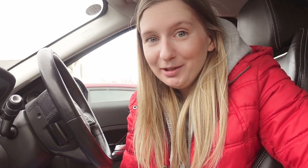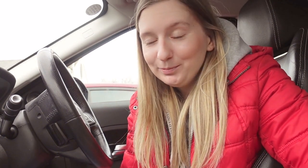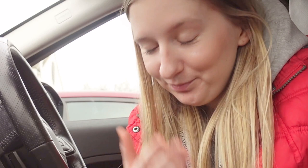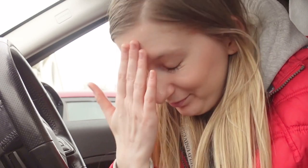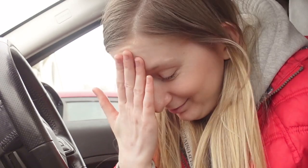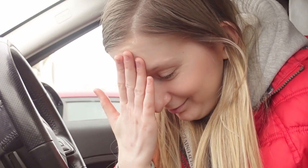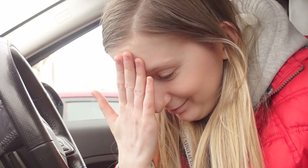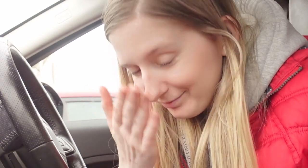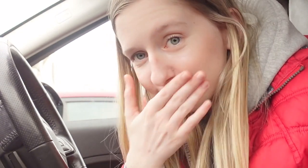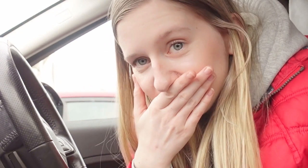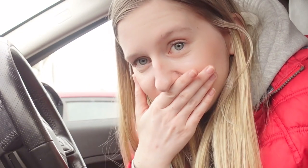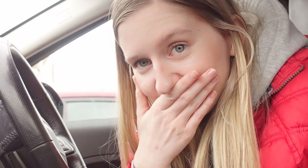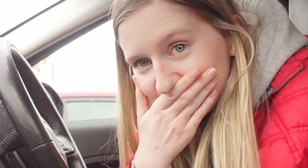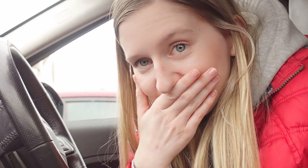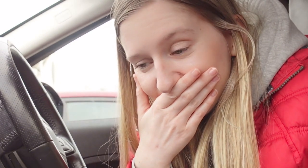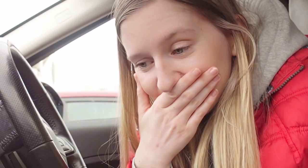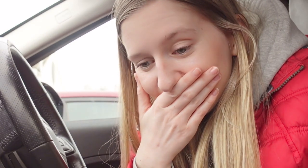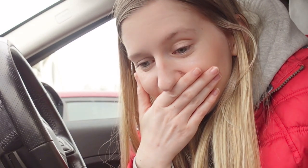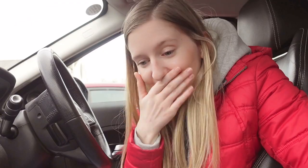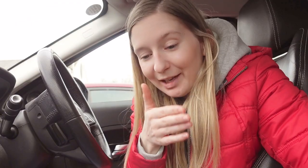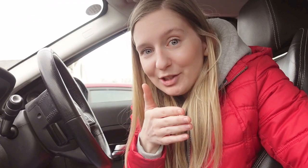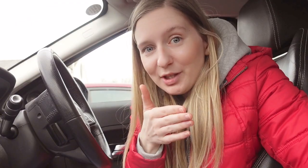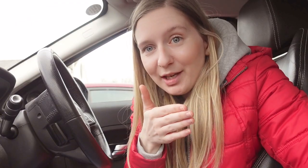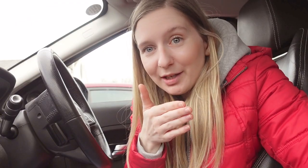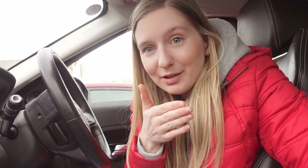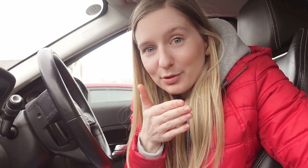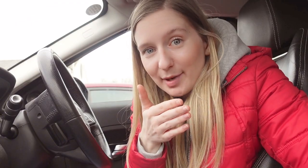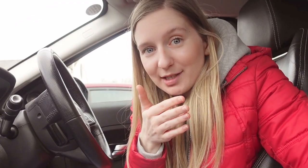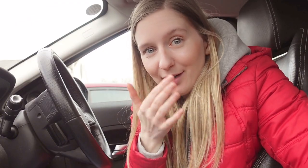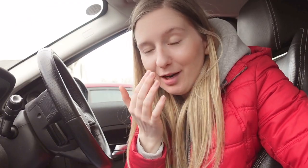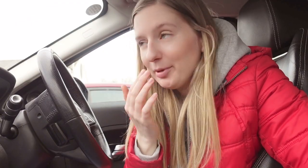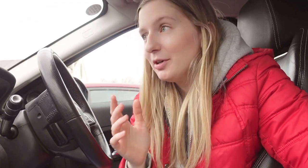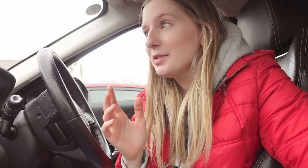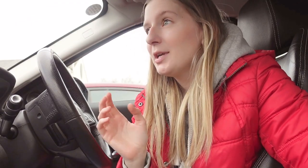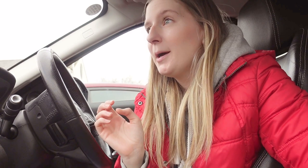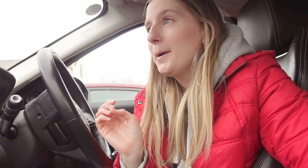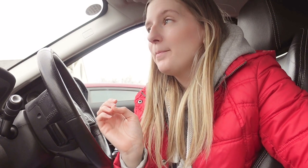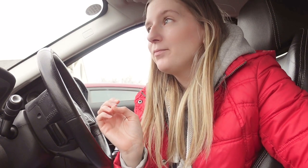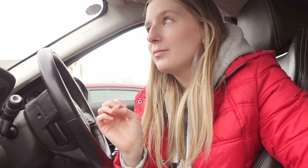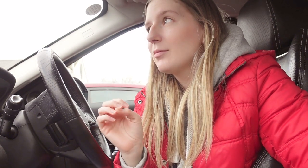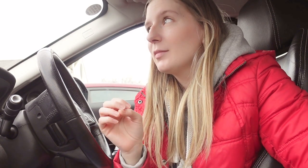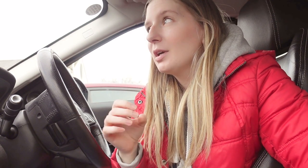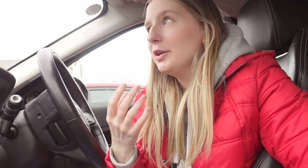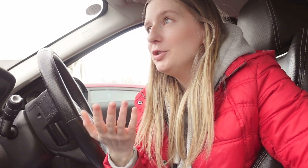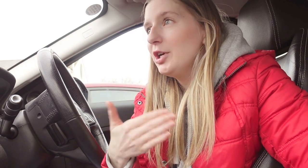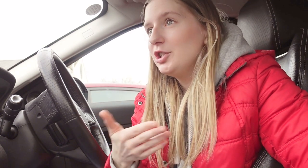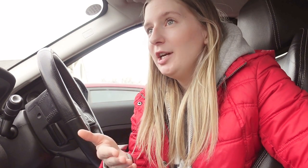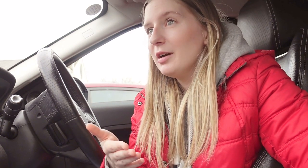I literally think I need an automatic car because I used to change gear